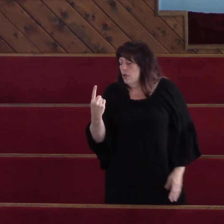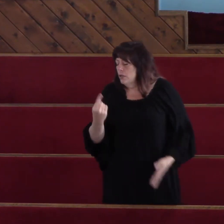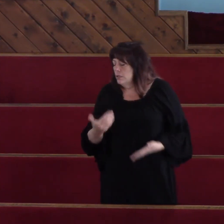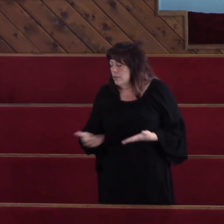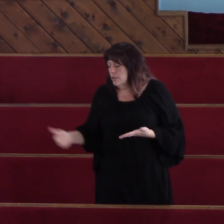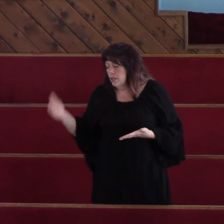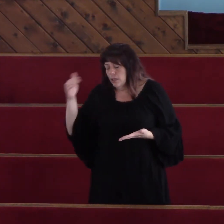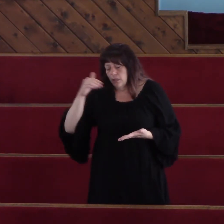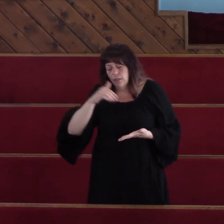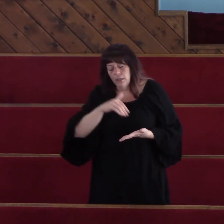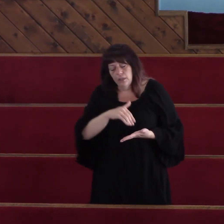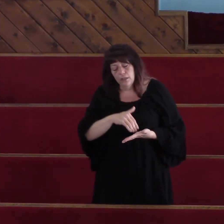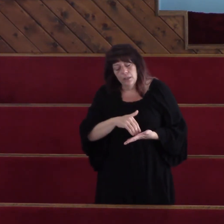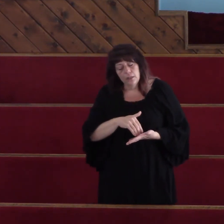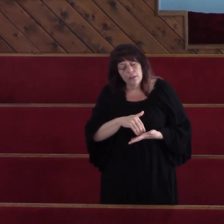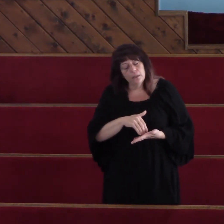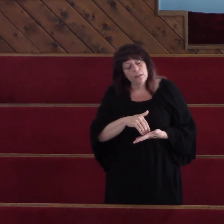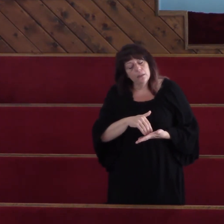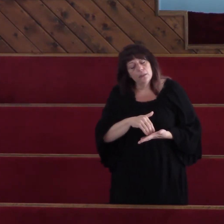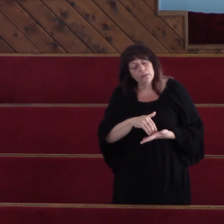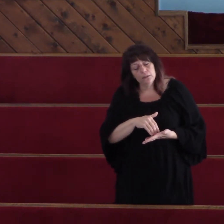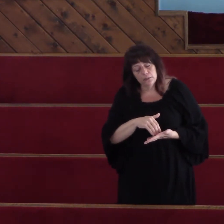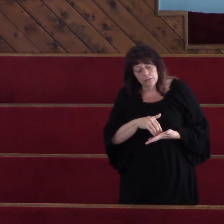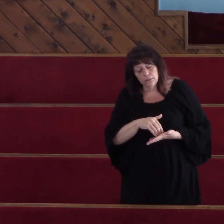once again.